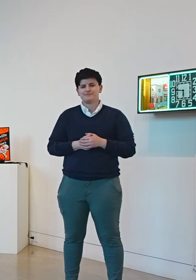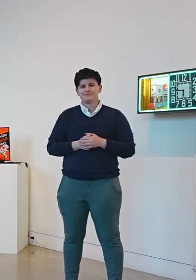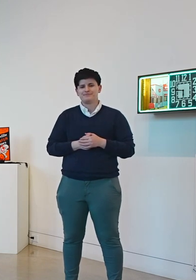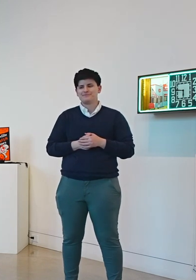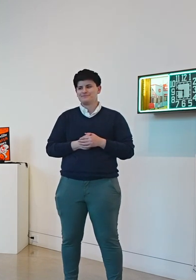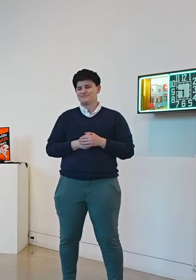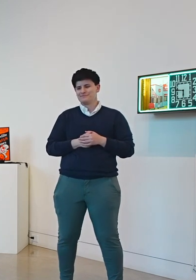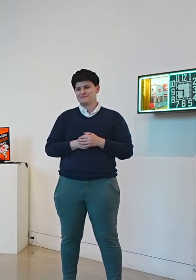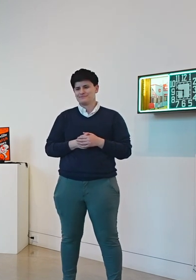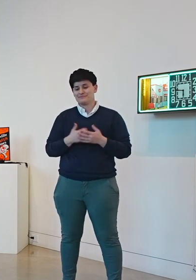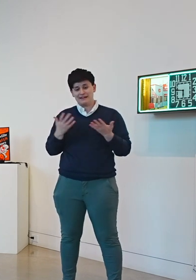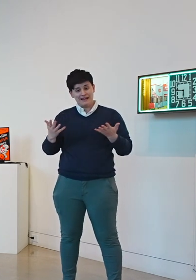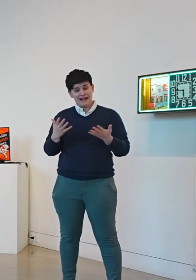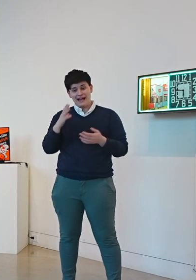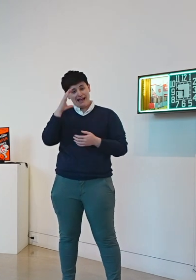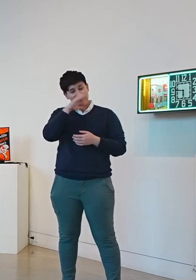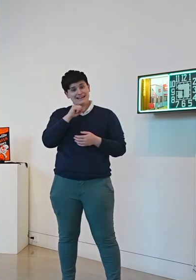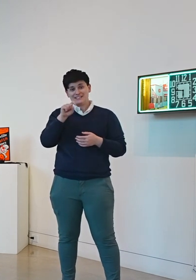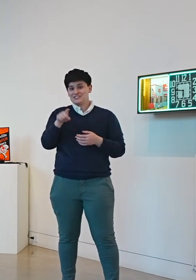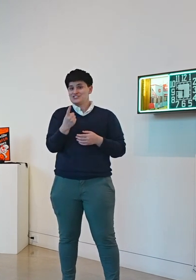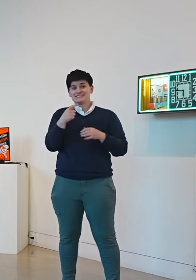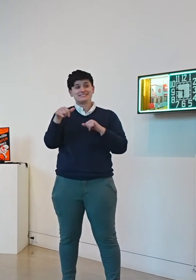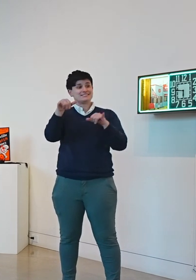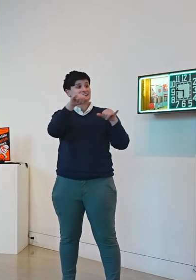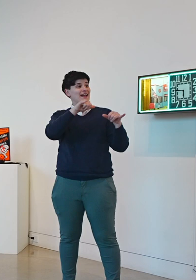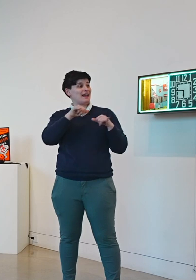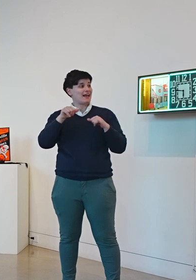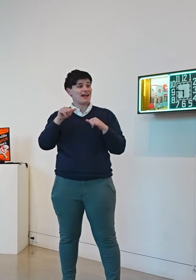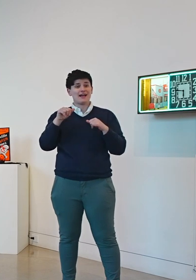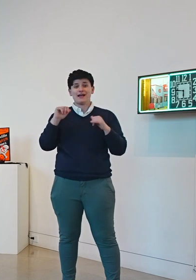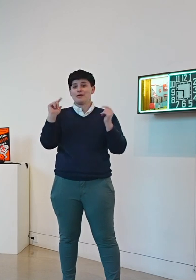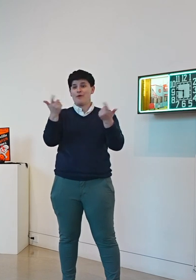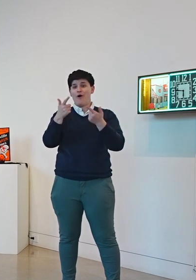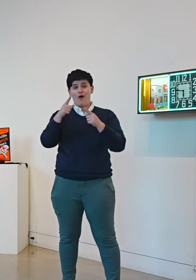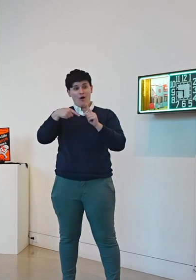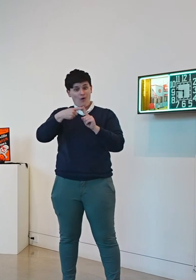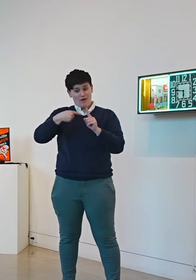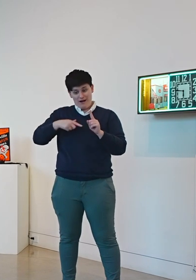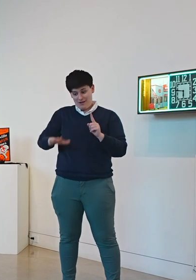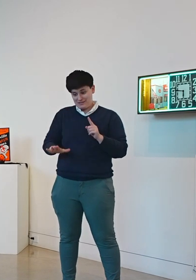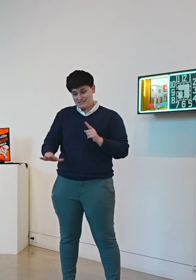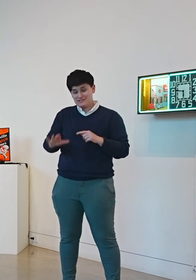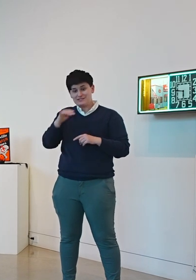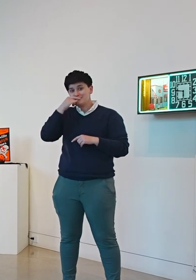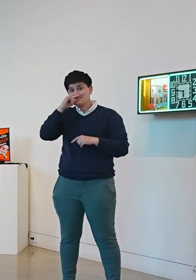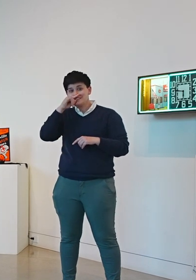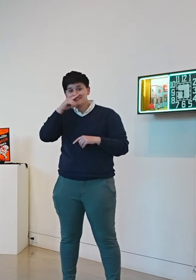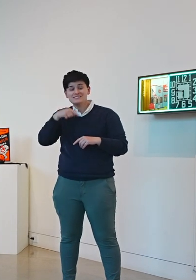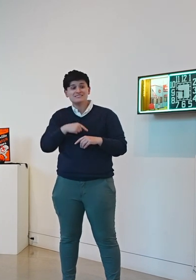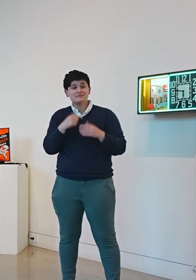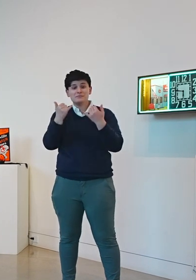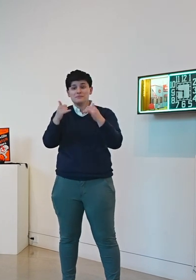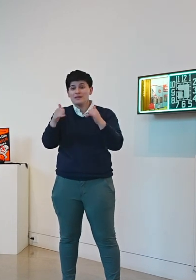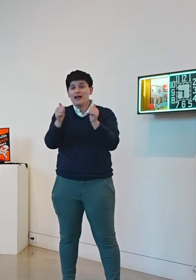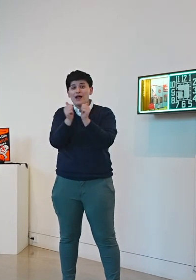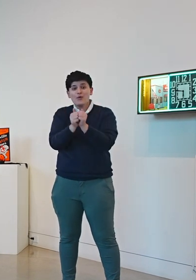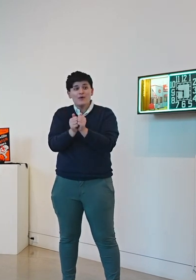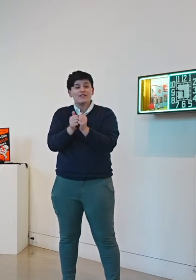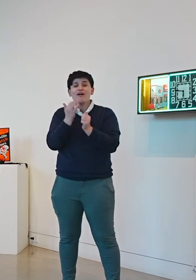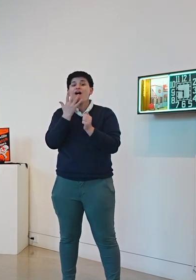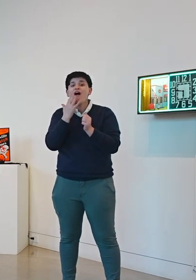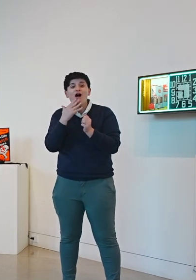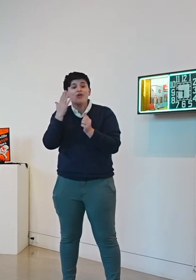I guess just the way everybody else did when I was a little kid playing with crayons.